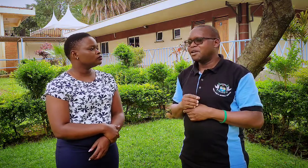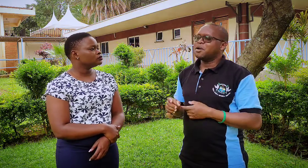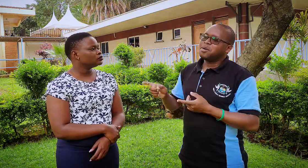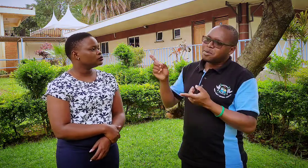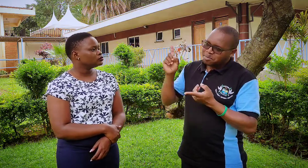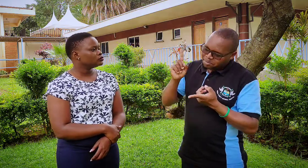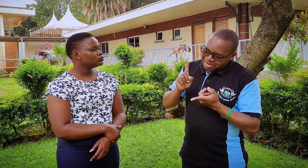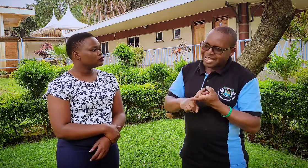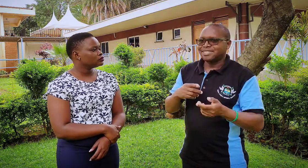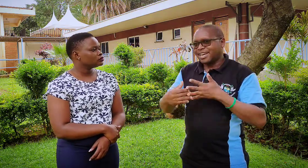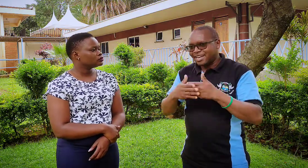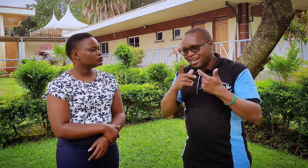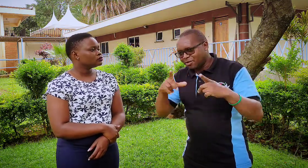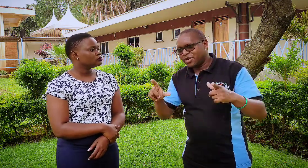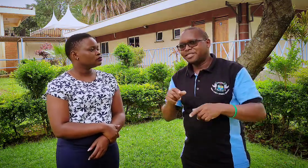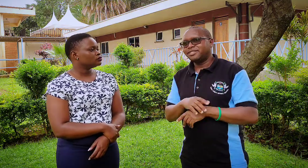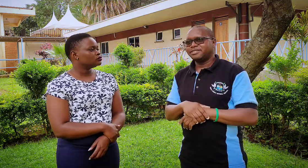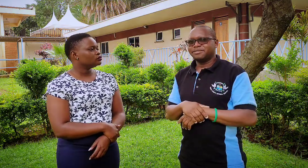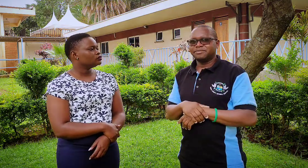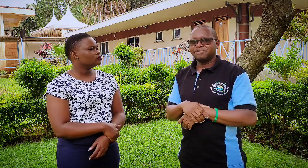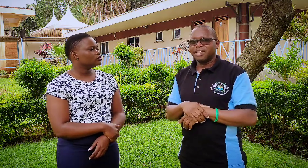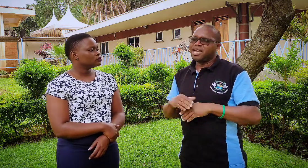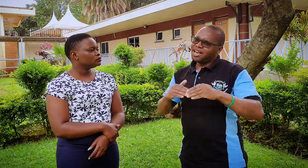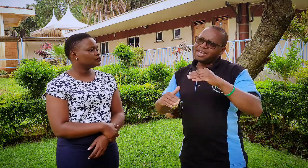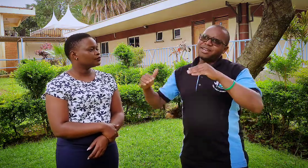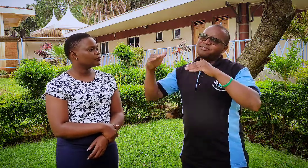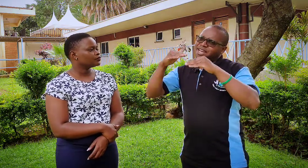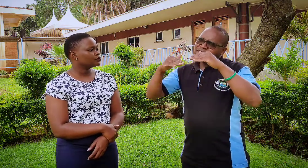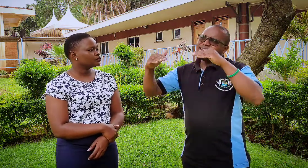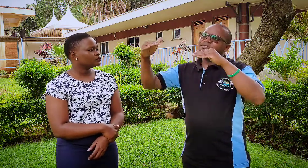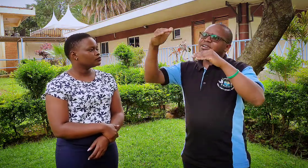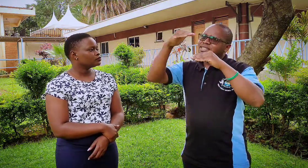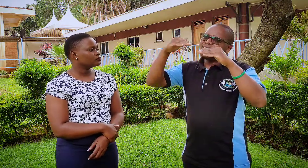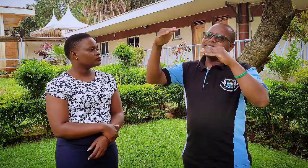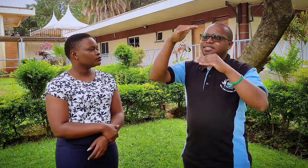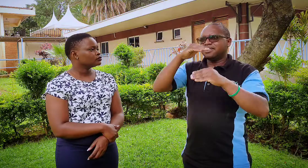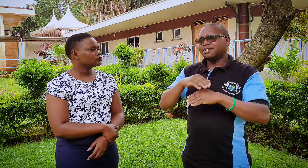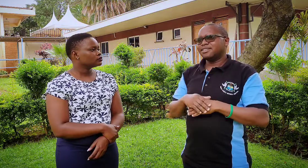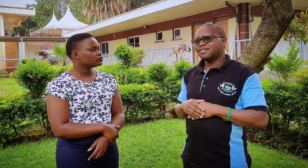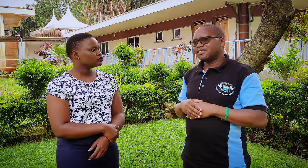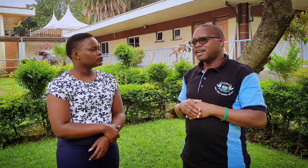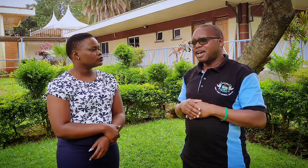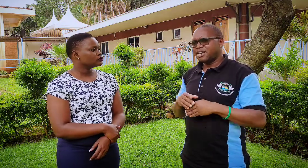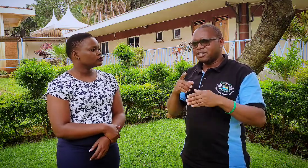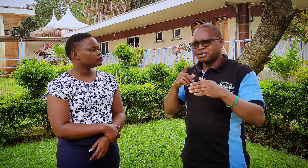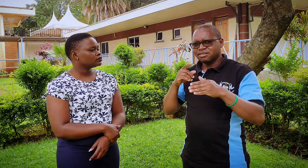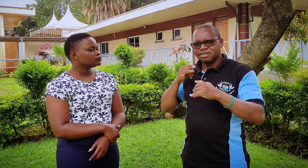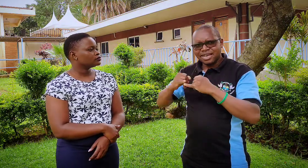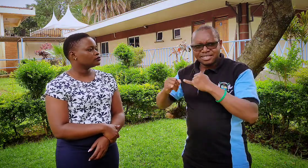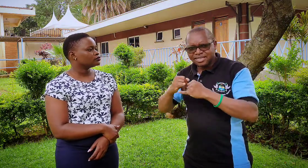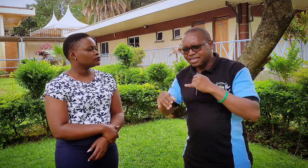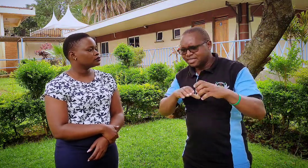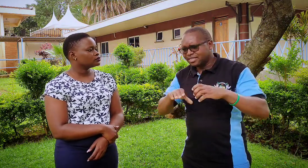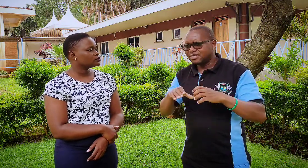sign language i advanced advanced until i lastly did